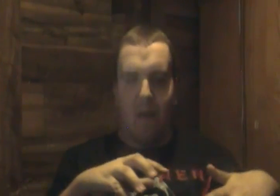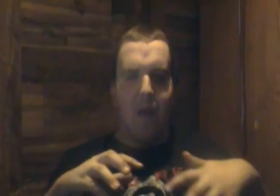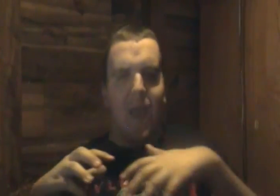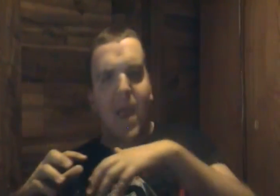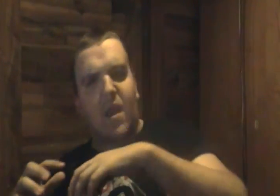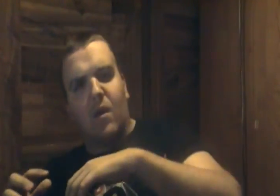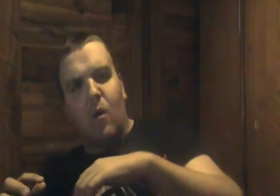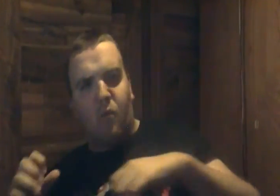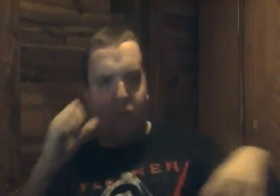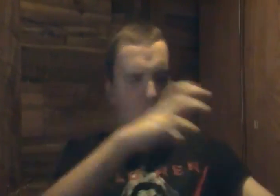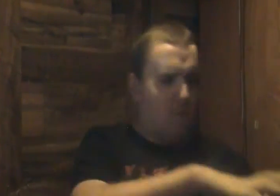and go